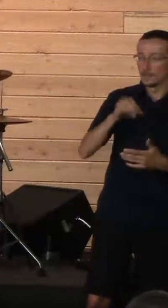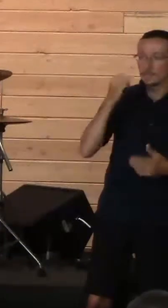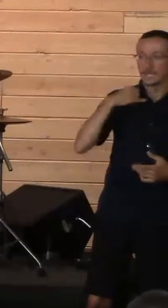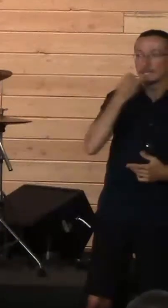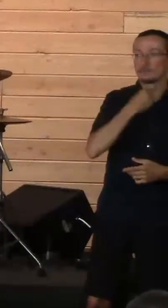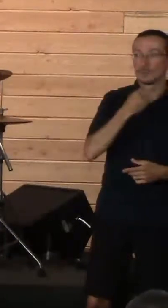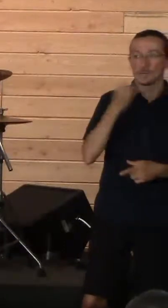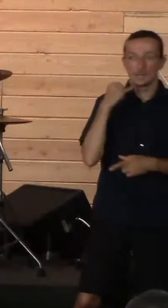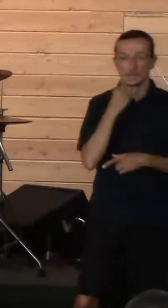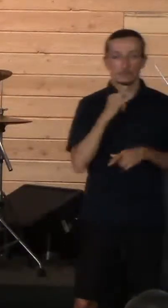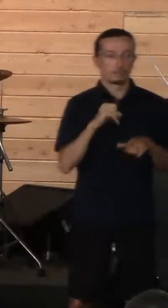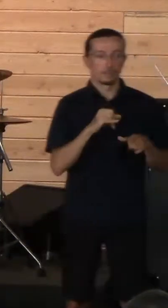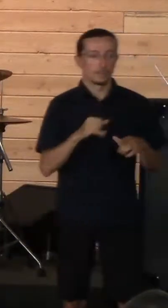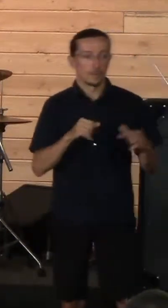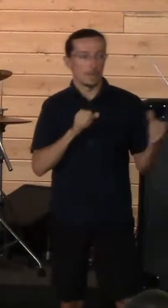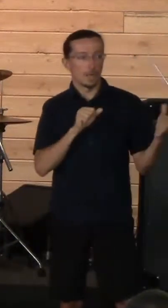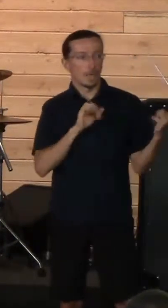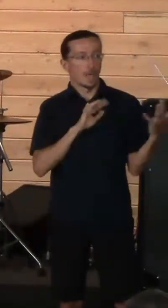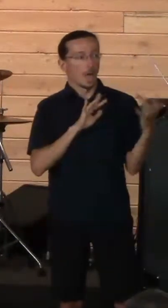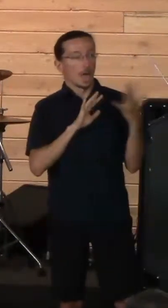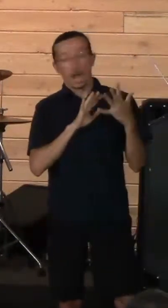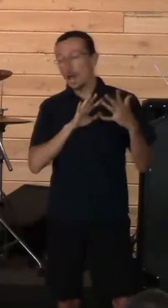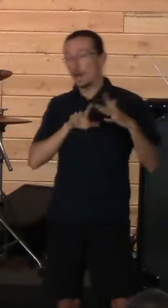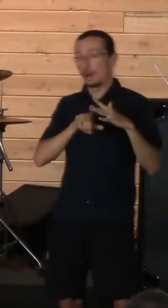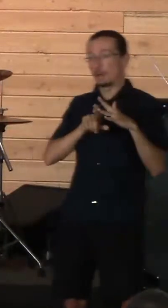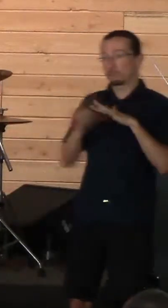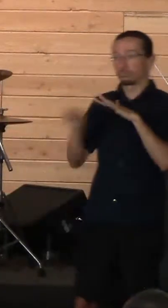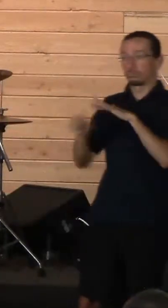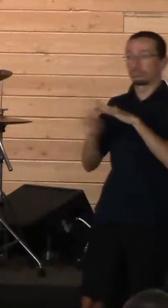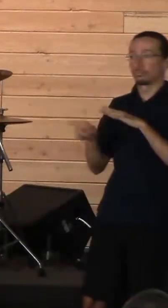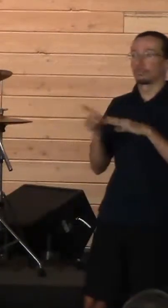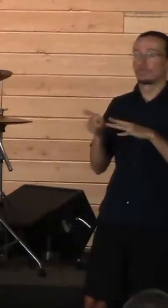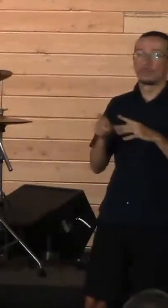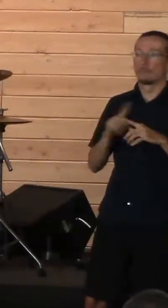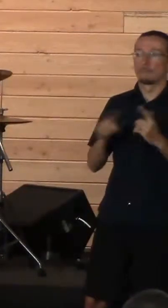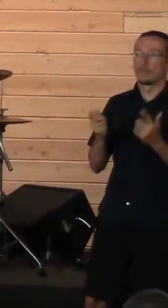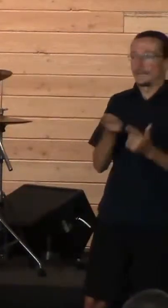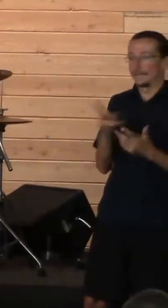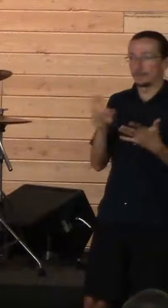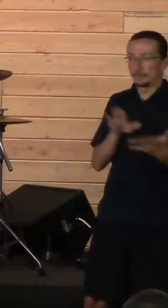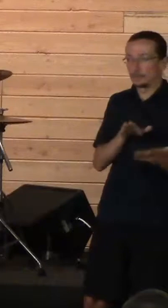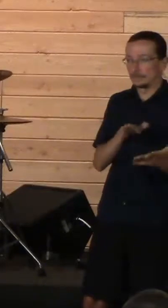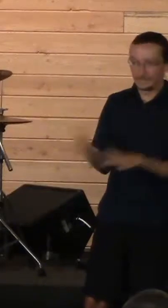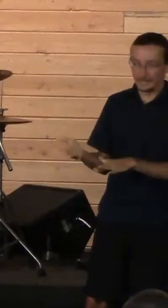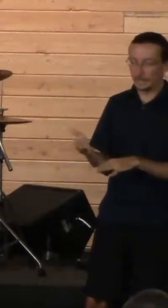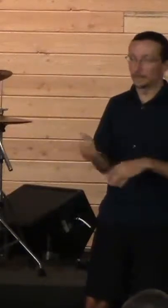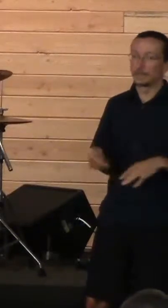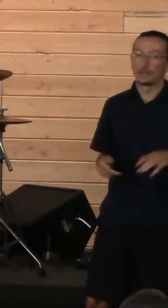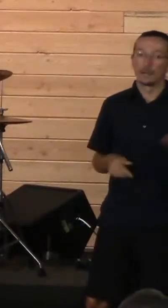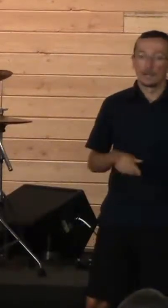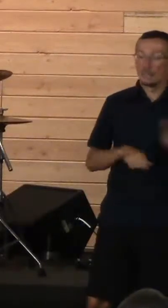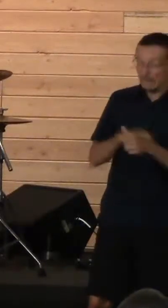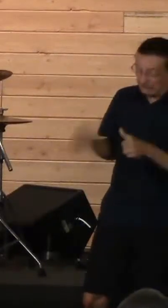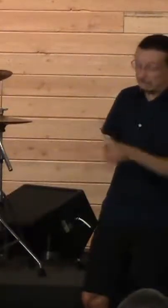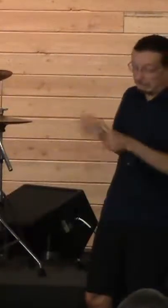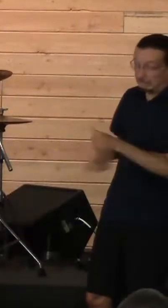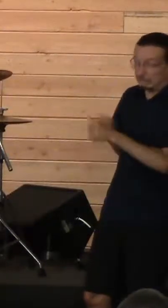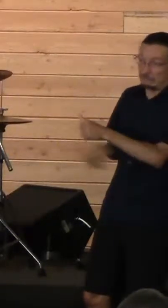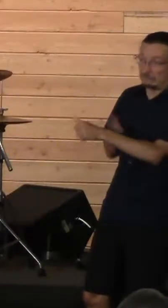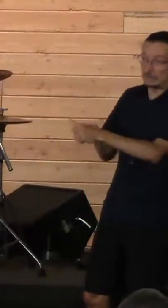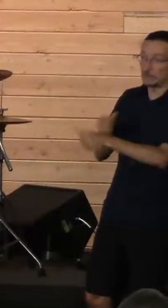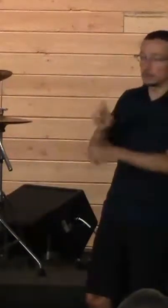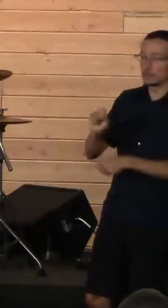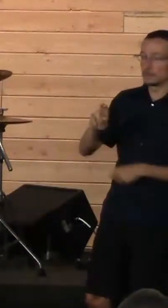before the Philistines and fell slain on Mount Geboah. Then the Philistines followed hard after Saul and his sons,